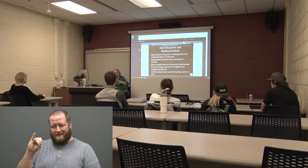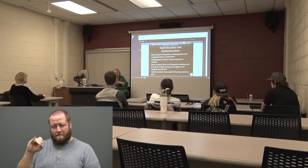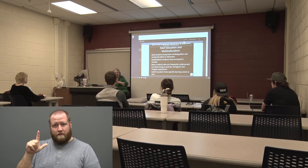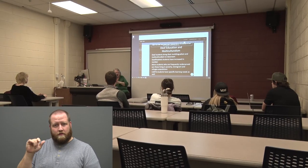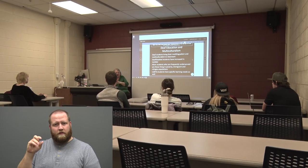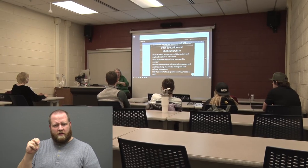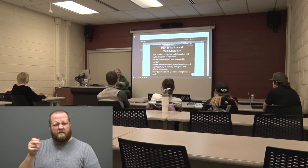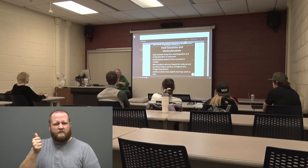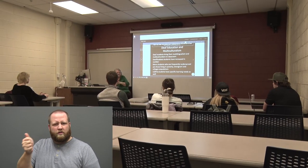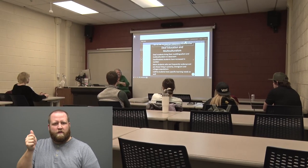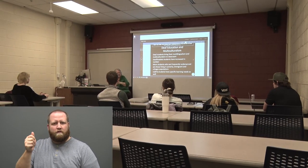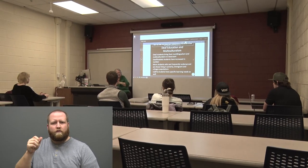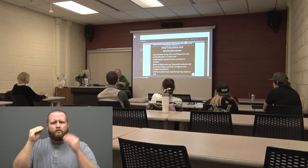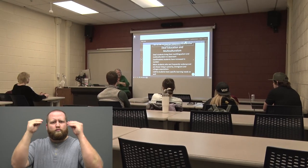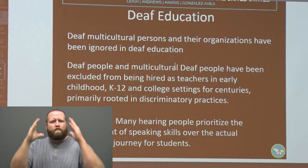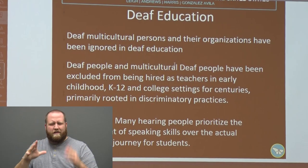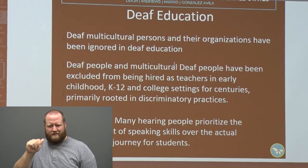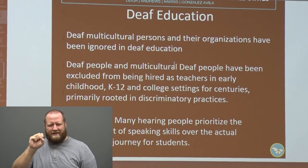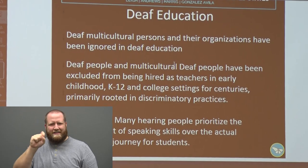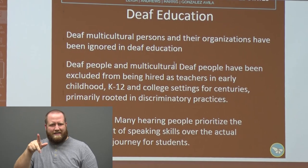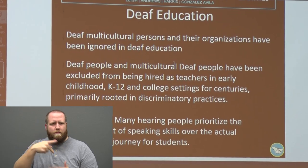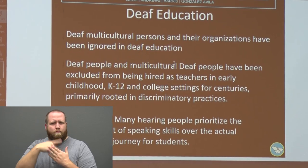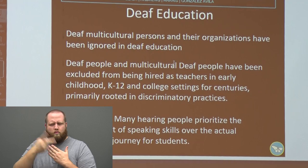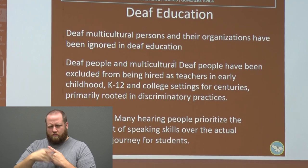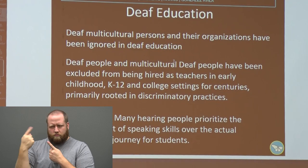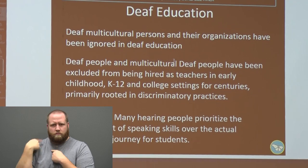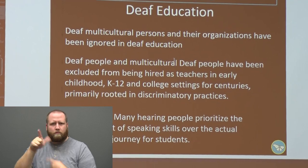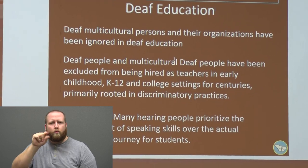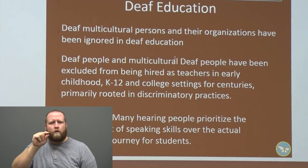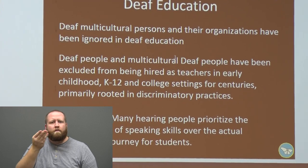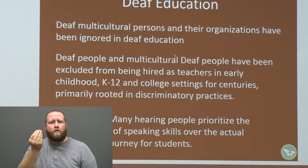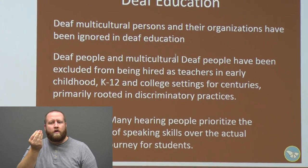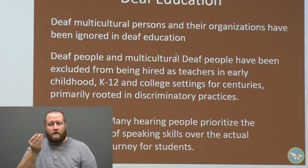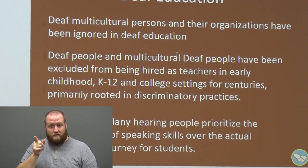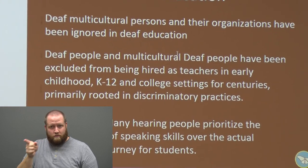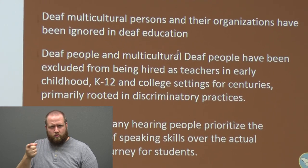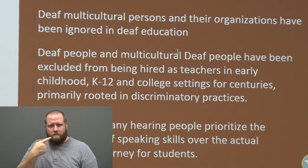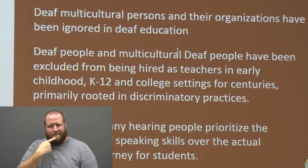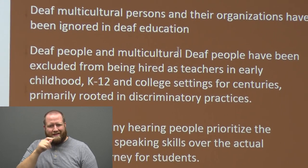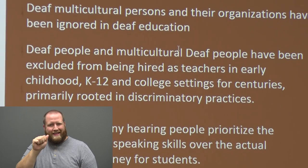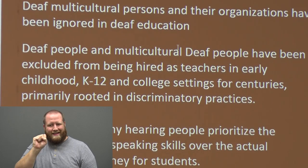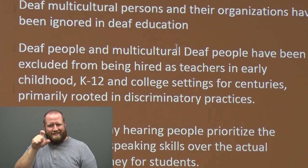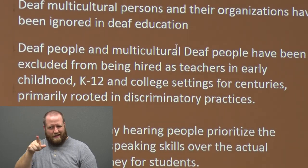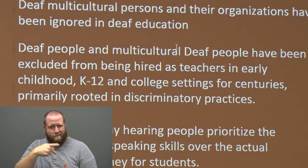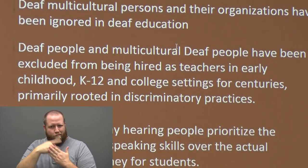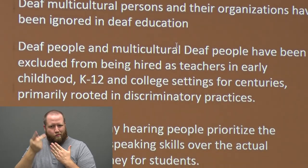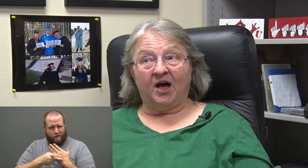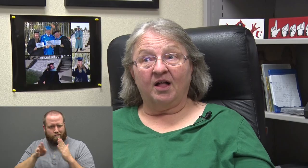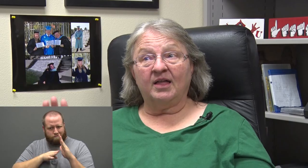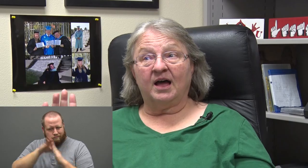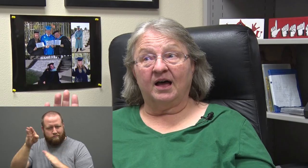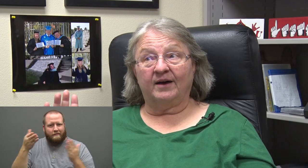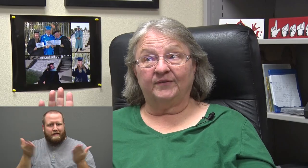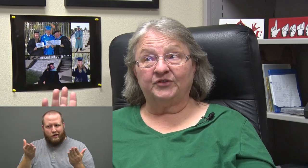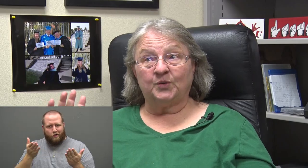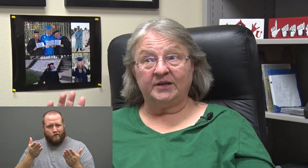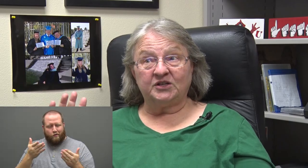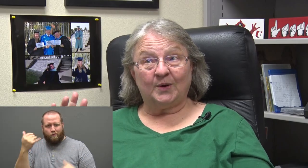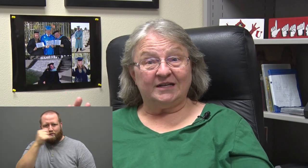ASL program since 2014, said ASL has been growing here dramatically. Fall of 2022